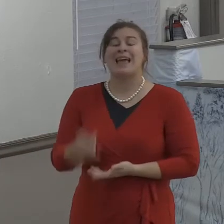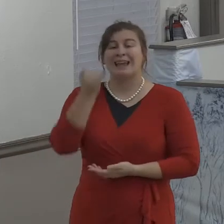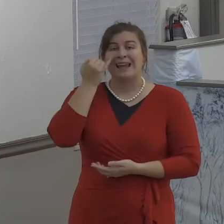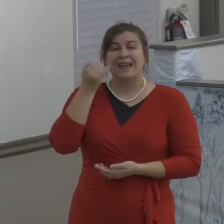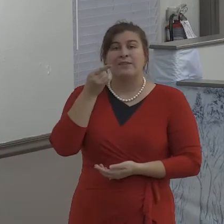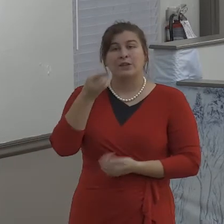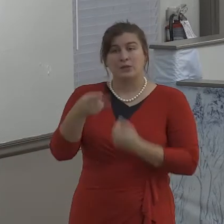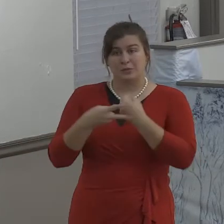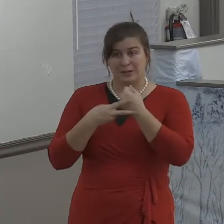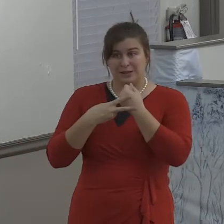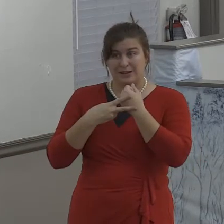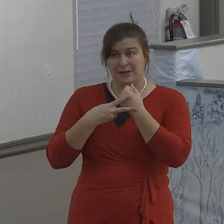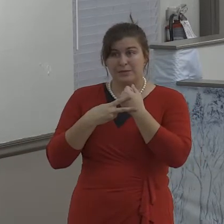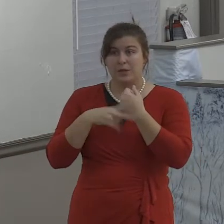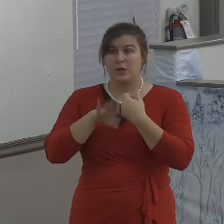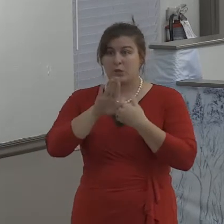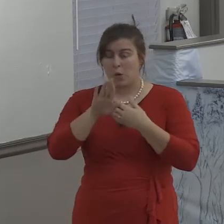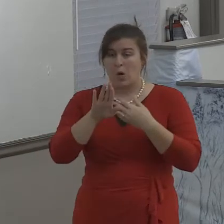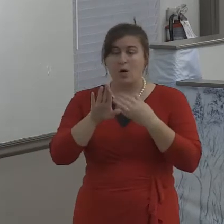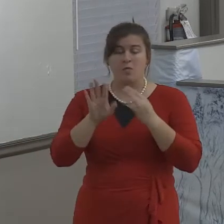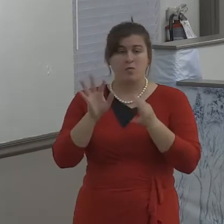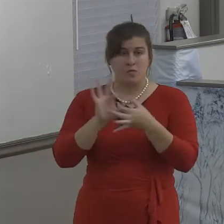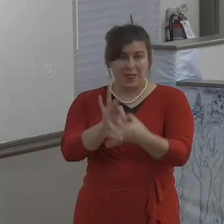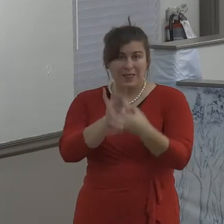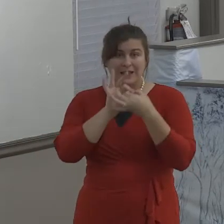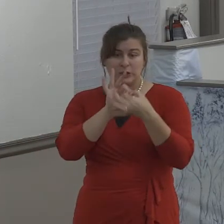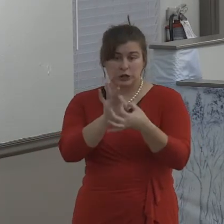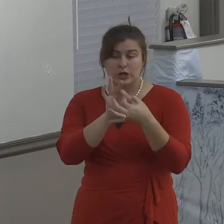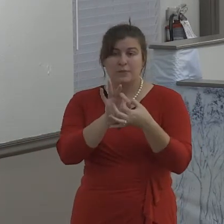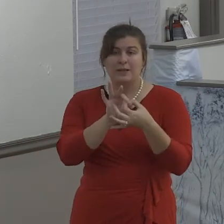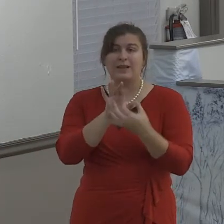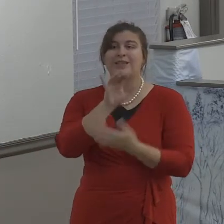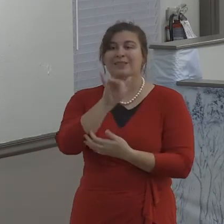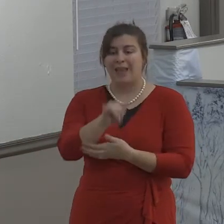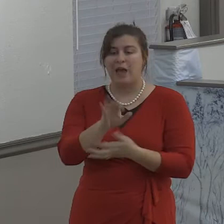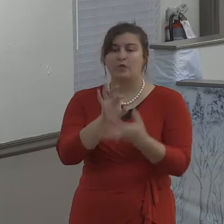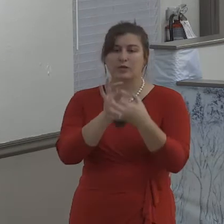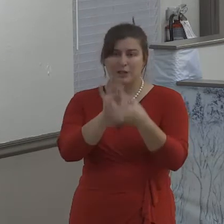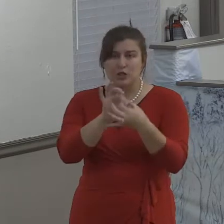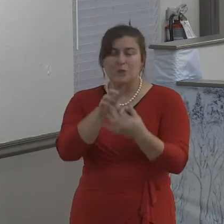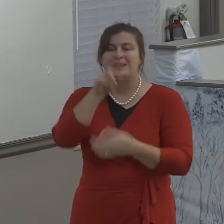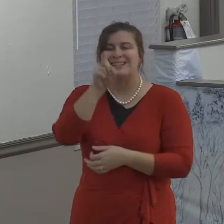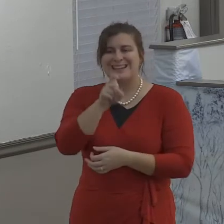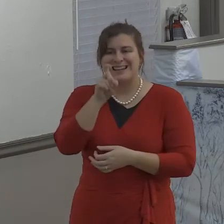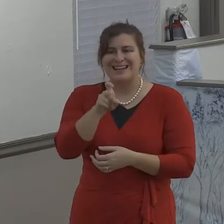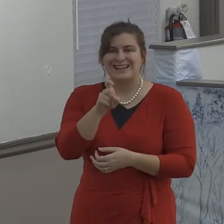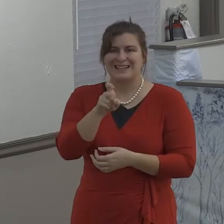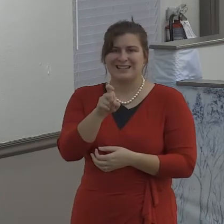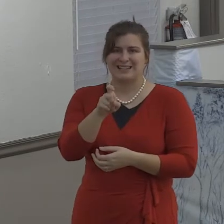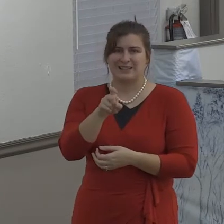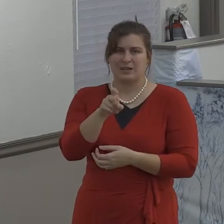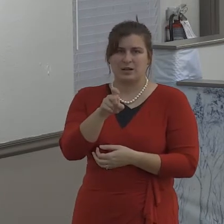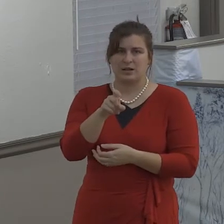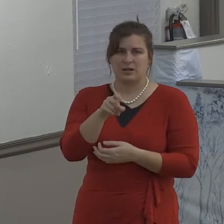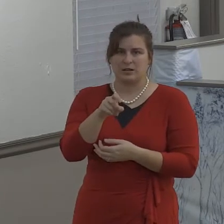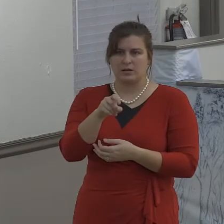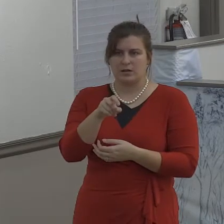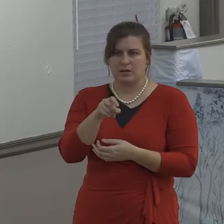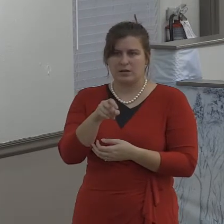So we see three things in Ephesians 4. The first thing we see in verse 32. Kind